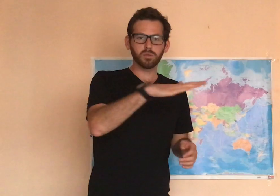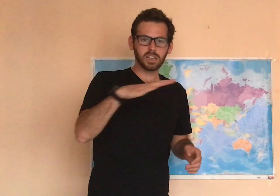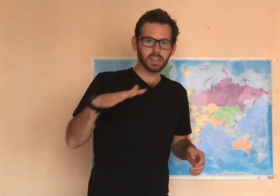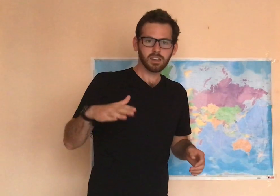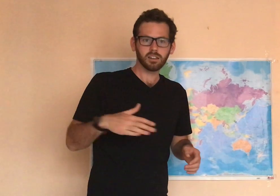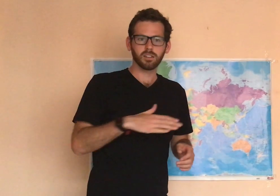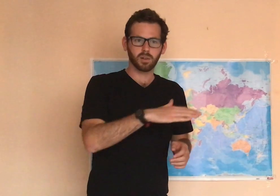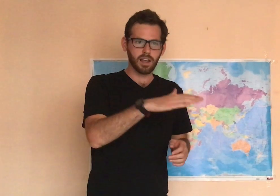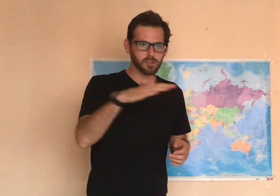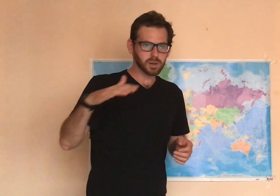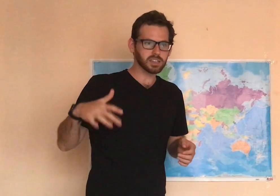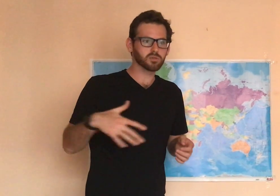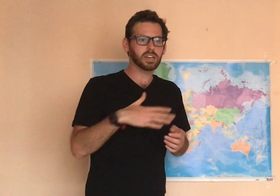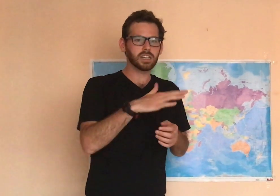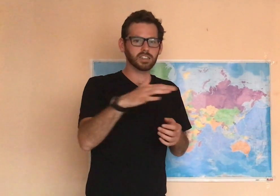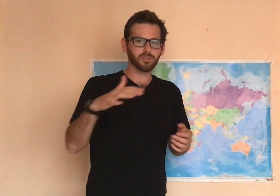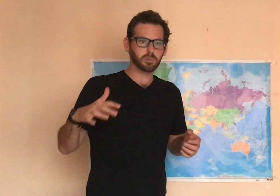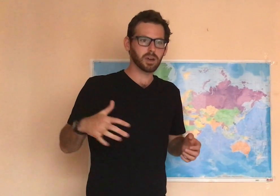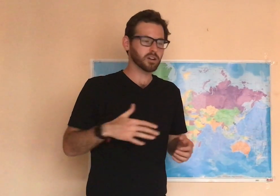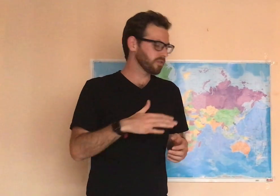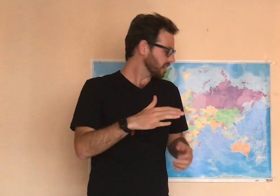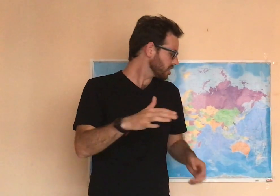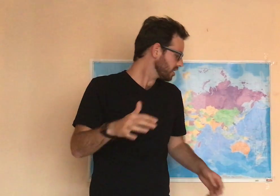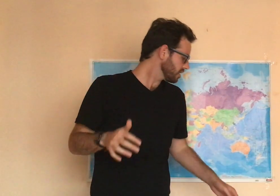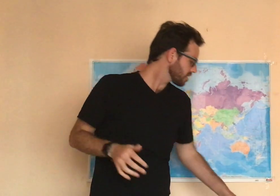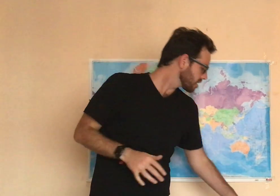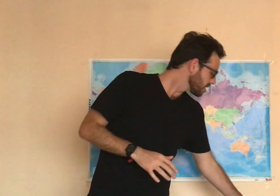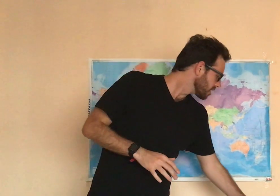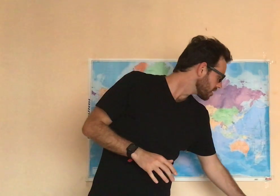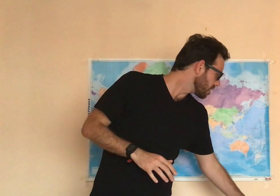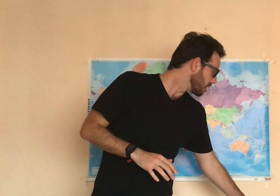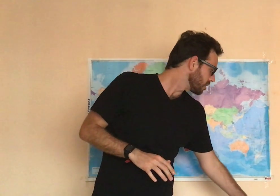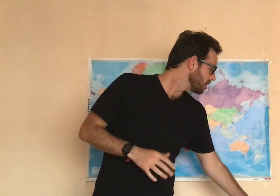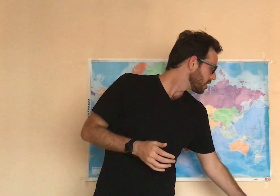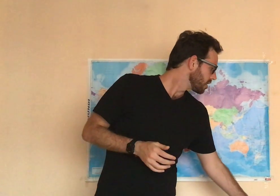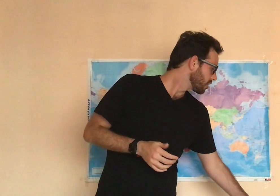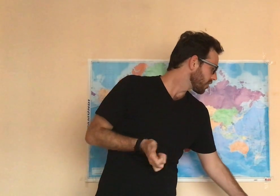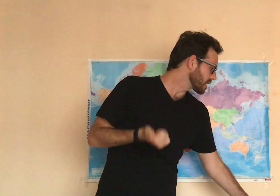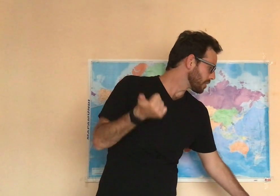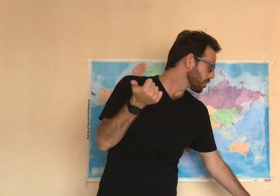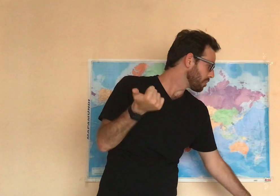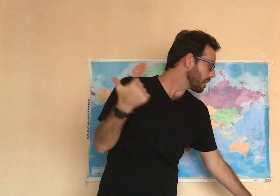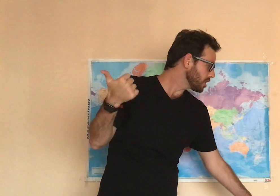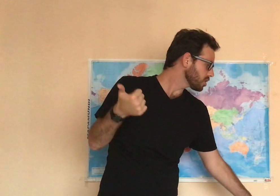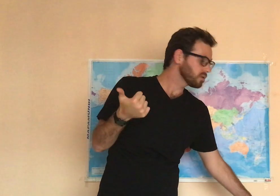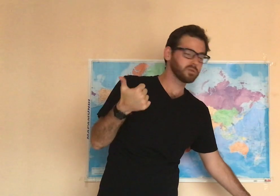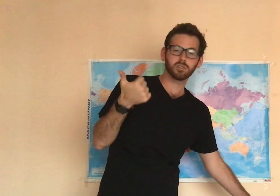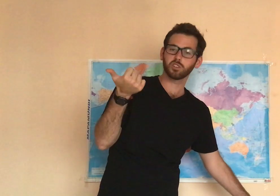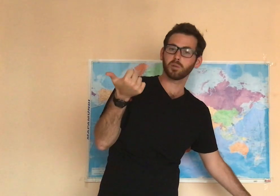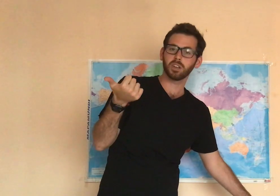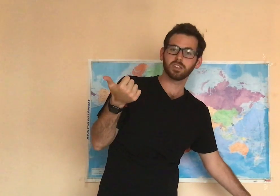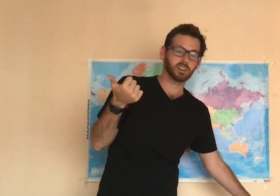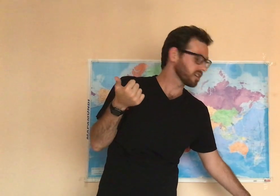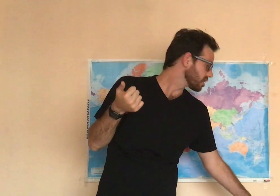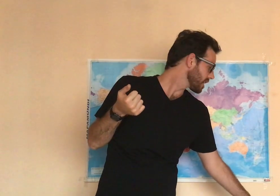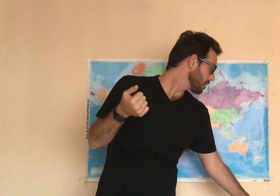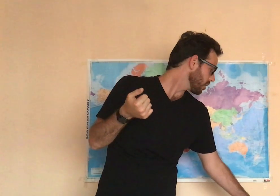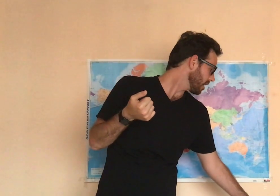reading, or everybody's reading different micro fictions. So, for example, Baby Shoes attributed to Ernst Hemingway,